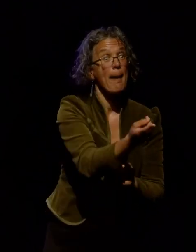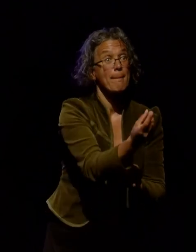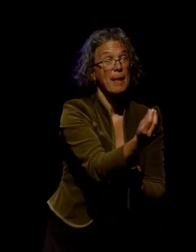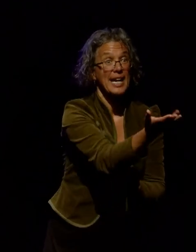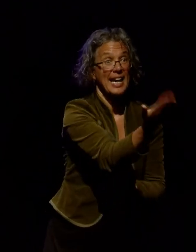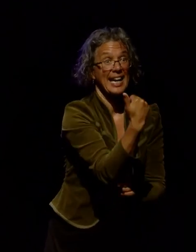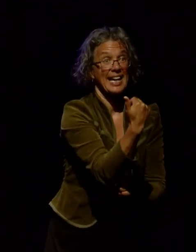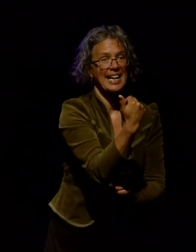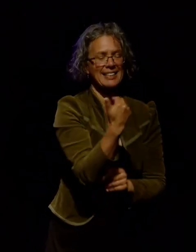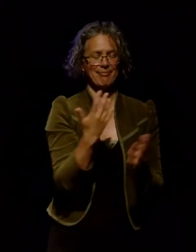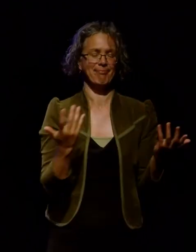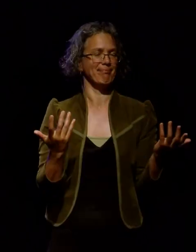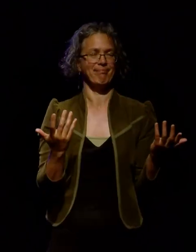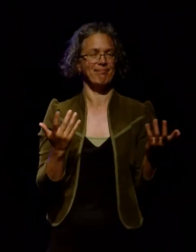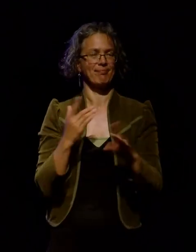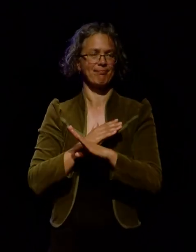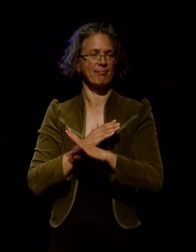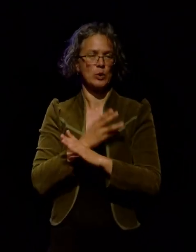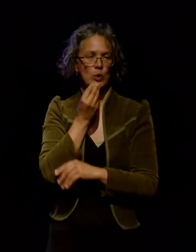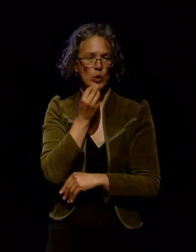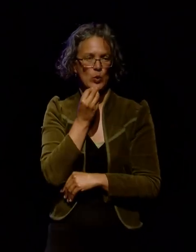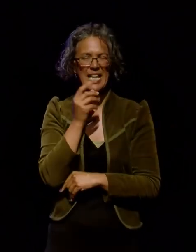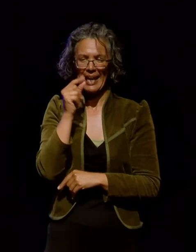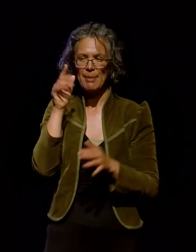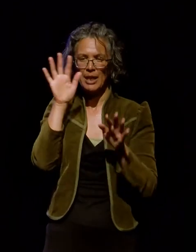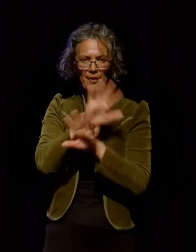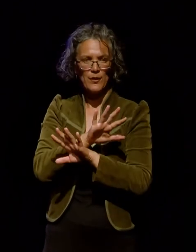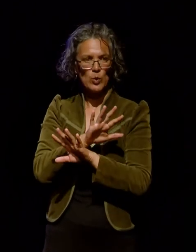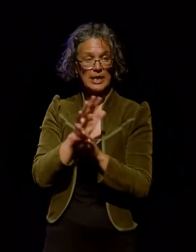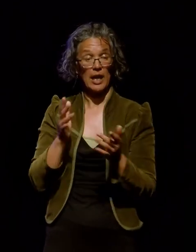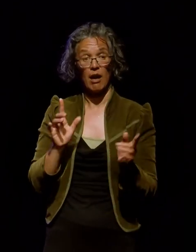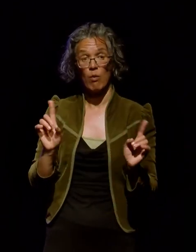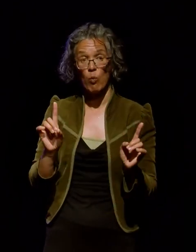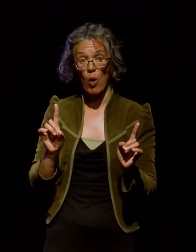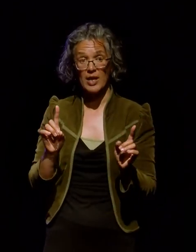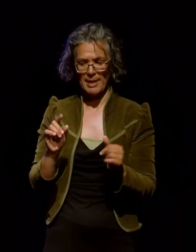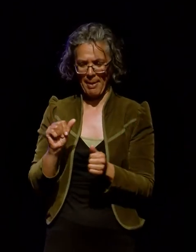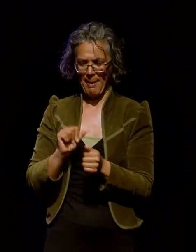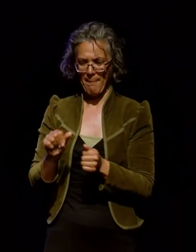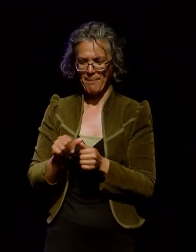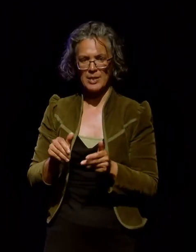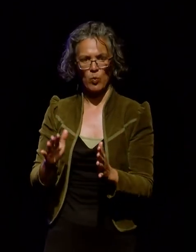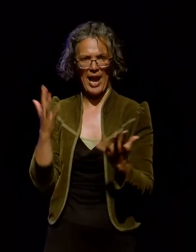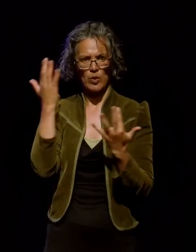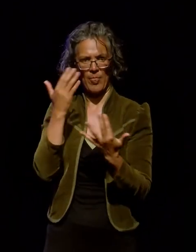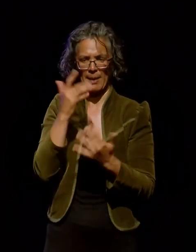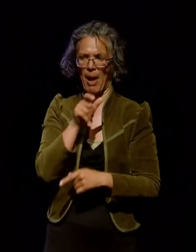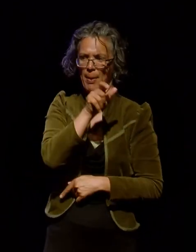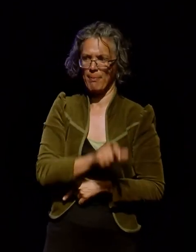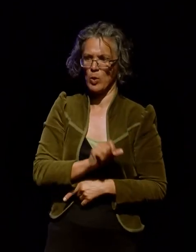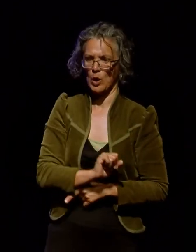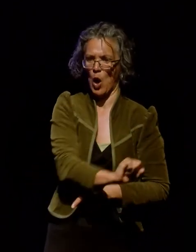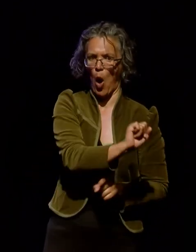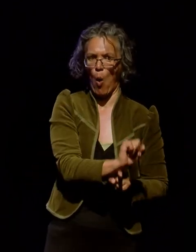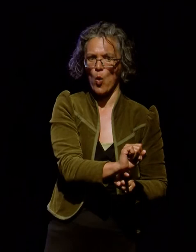Sometimes this can be confusing and a little bit of a grey area. So a general rule of thumb is to put yourself in the shoes of the copyright owner. Would they